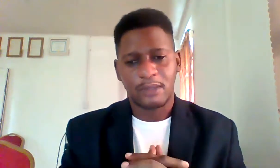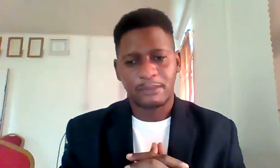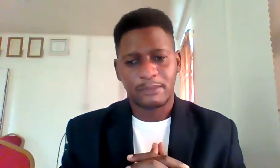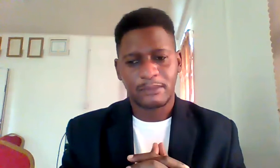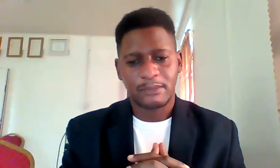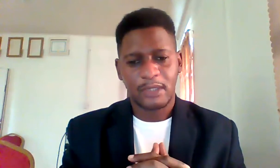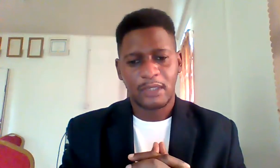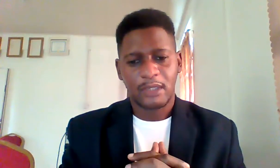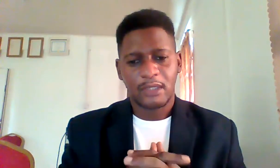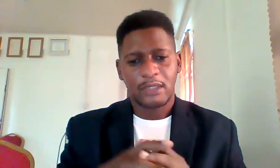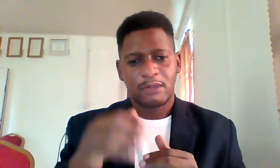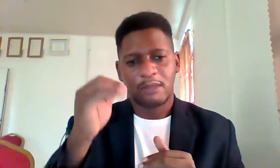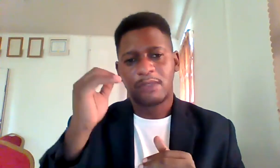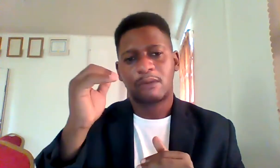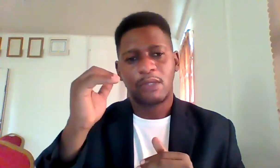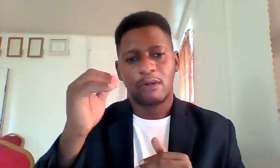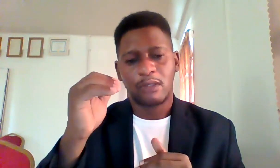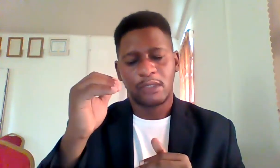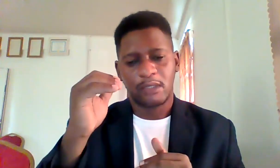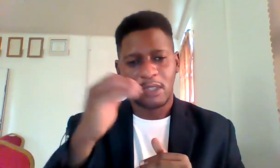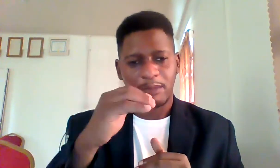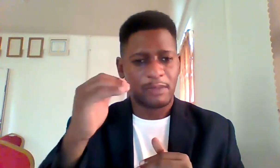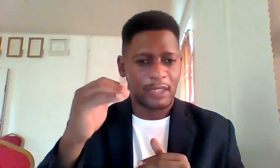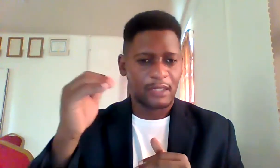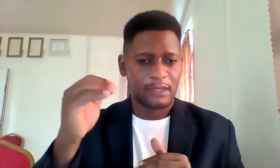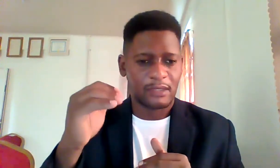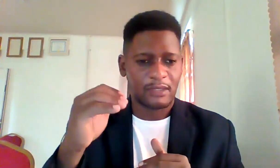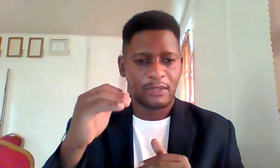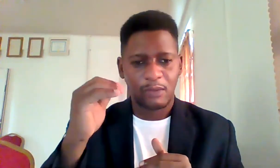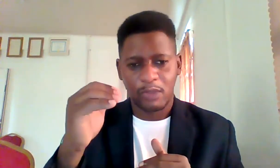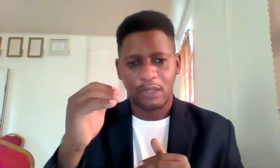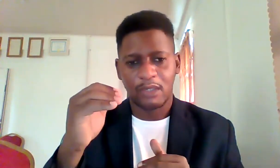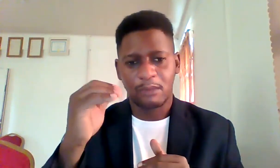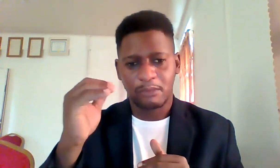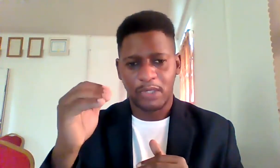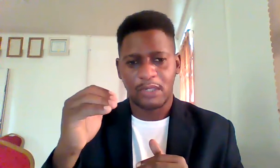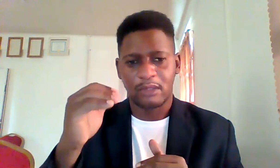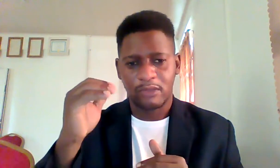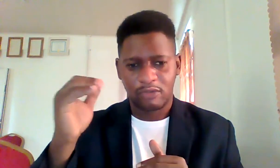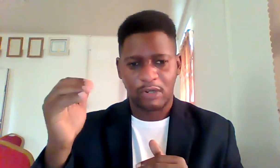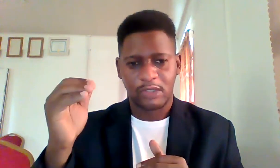there is something that we call the wbs the work breakdown structure